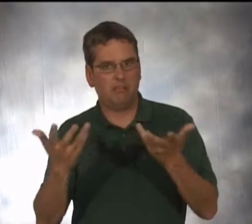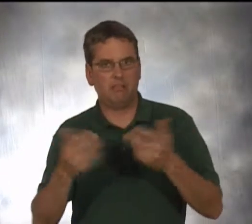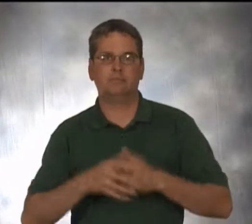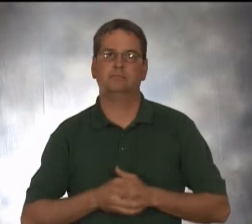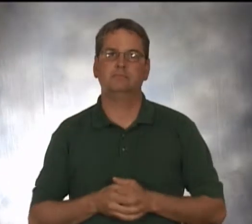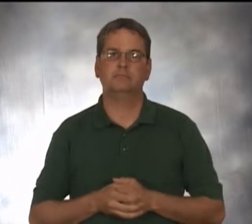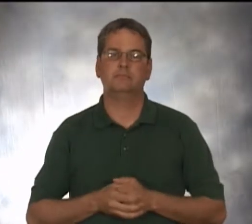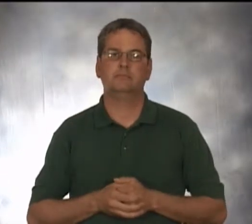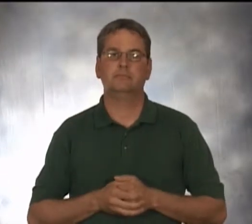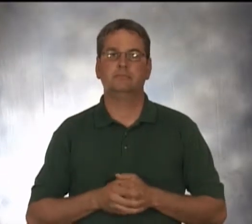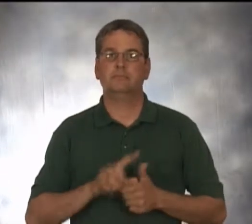case management,